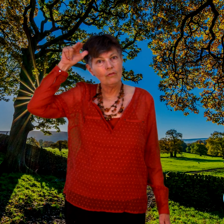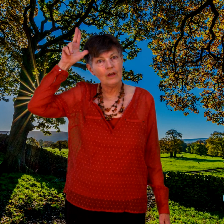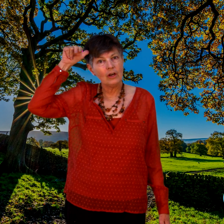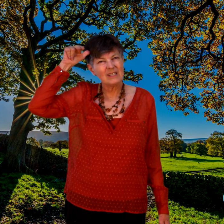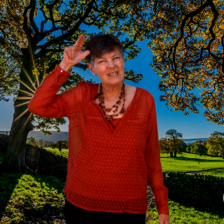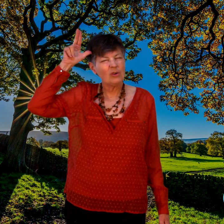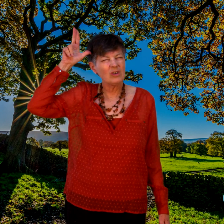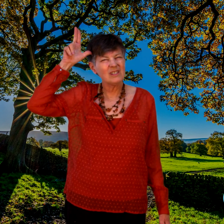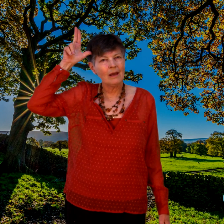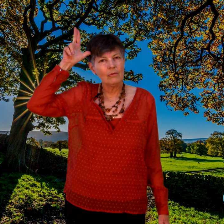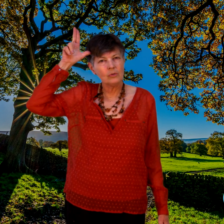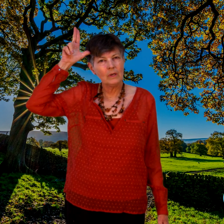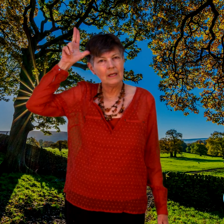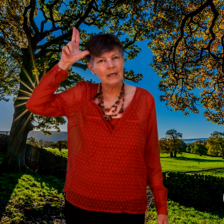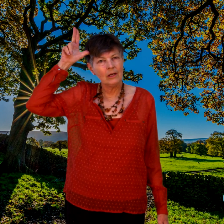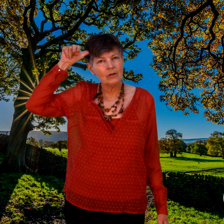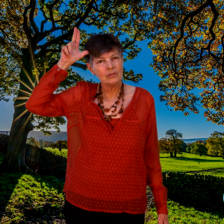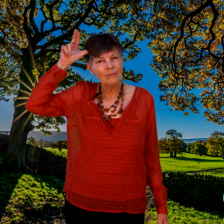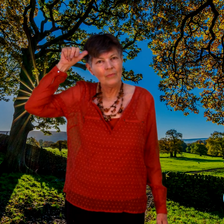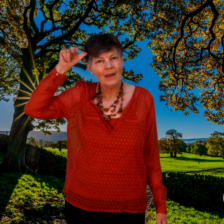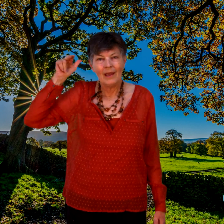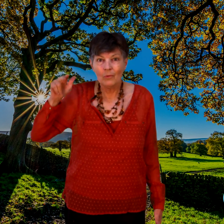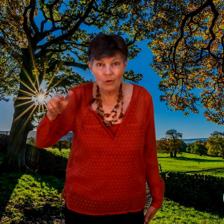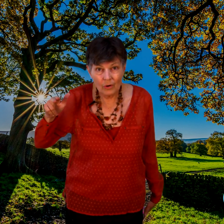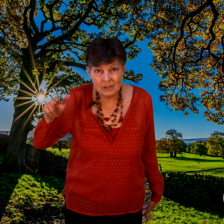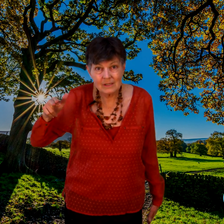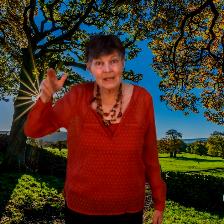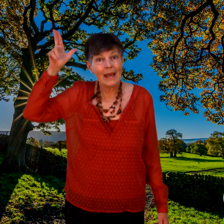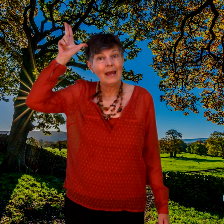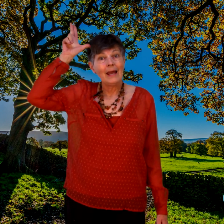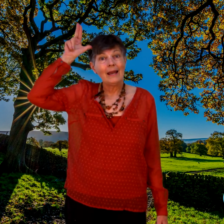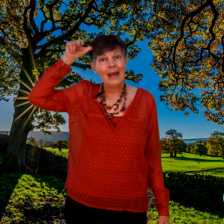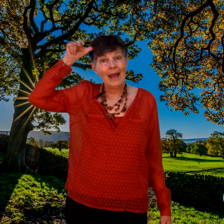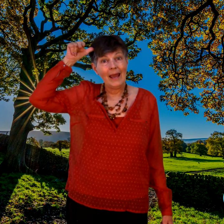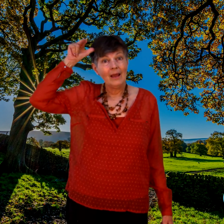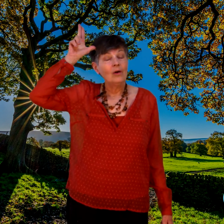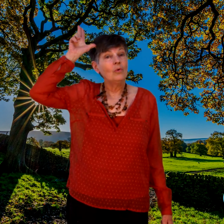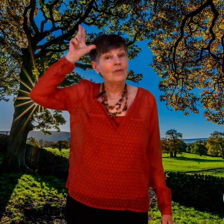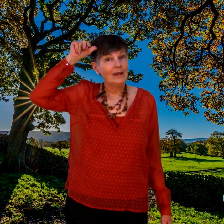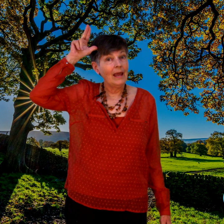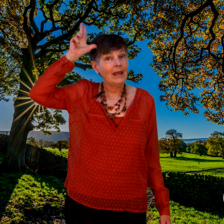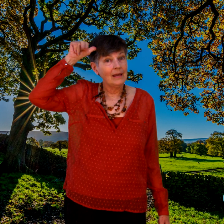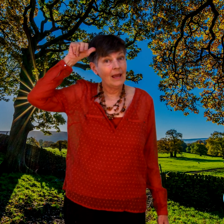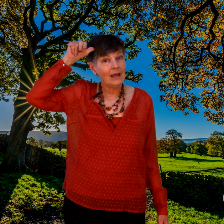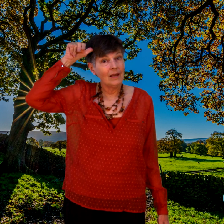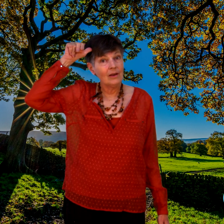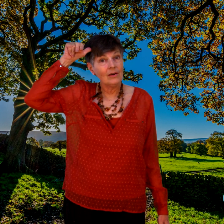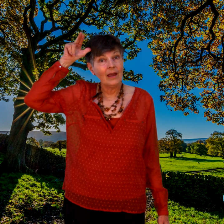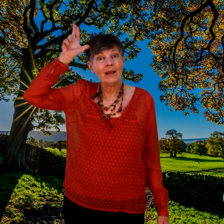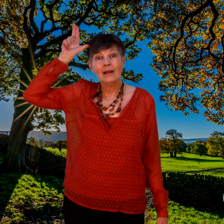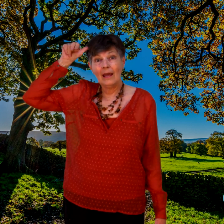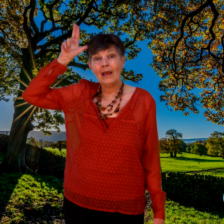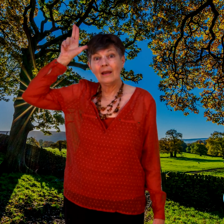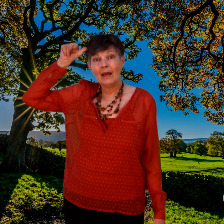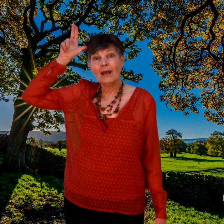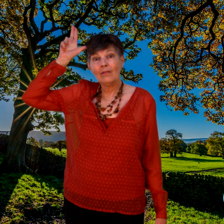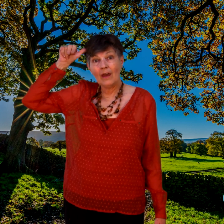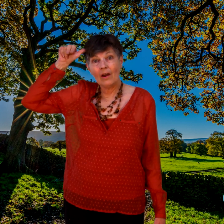fingers because horses have those wiggly ears. And what do horses say? Nay. With a nay, nay here and a nay, nay there.